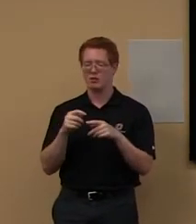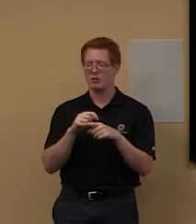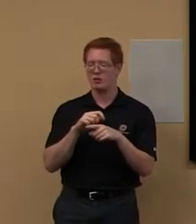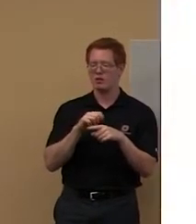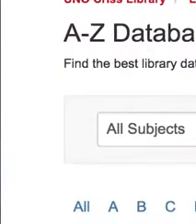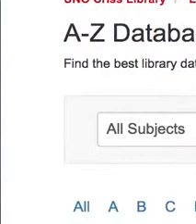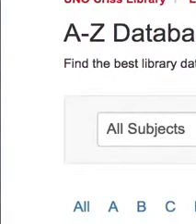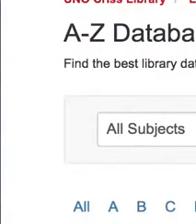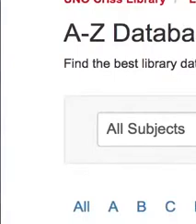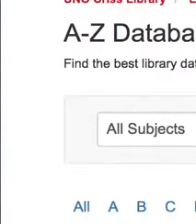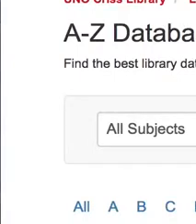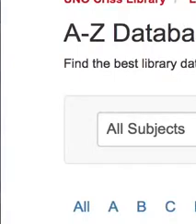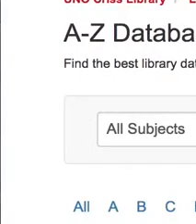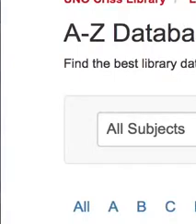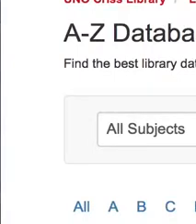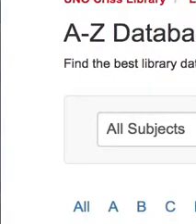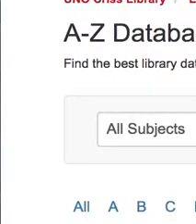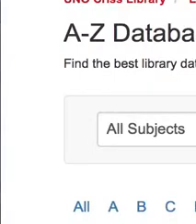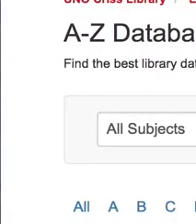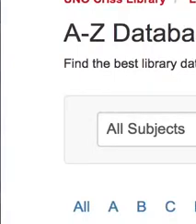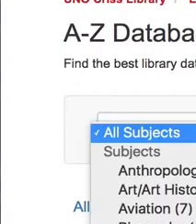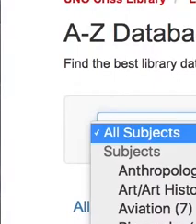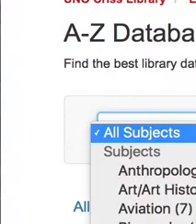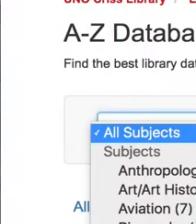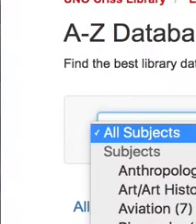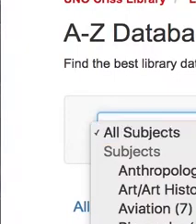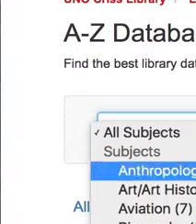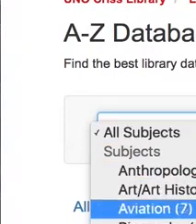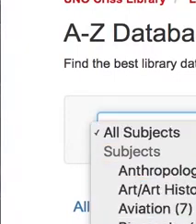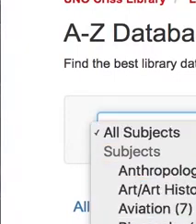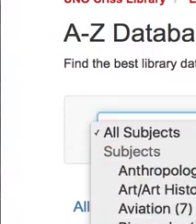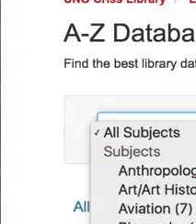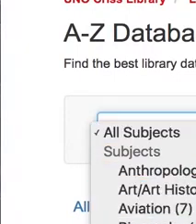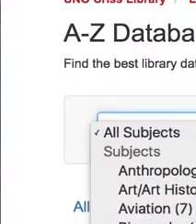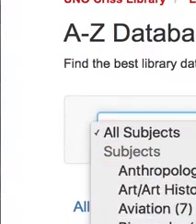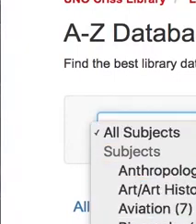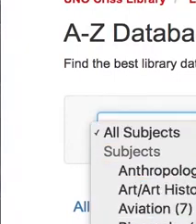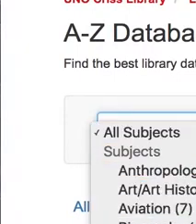Um, and then you can also choose from here.